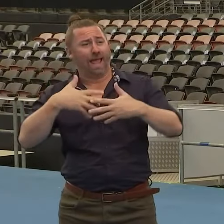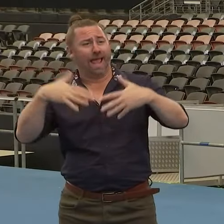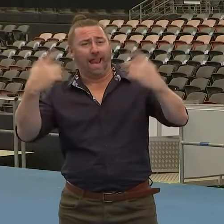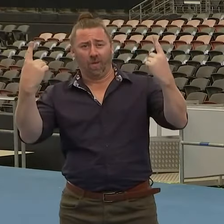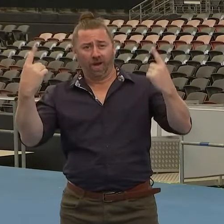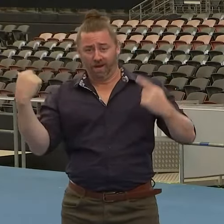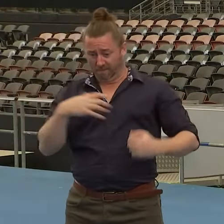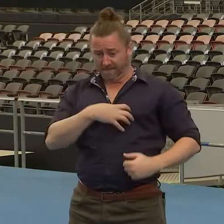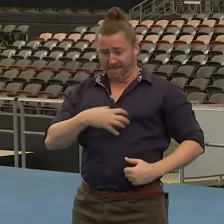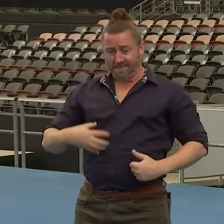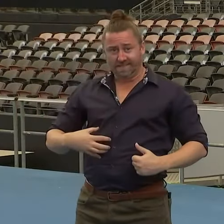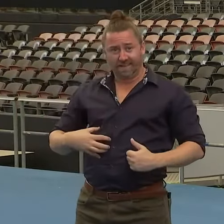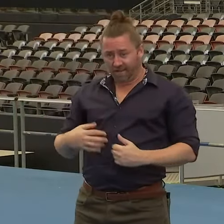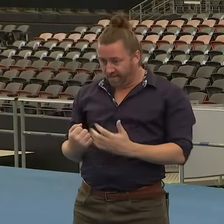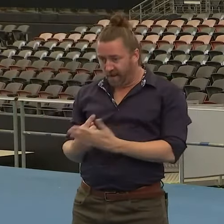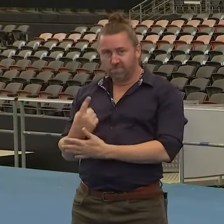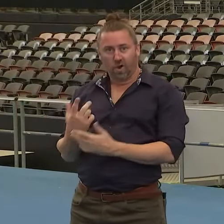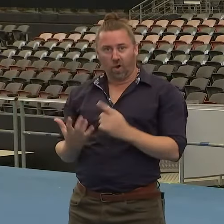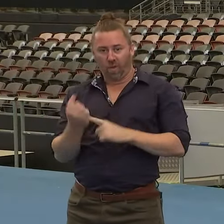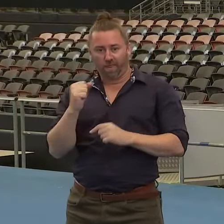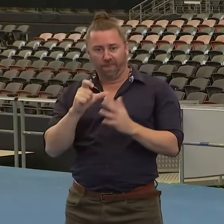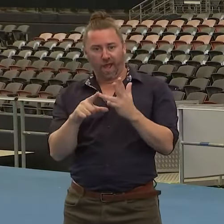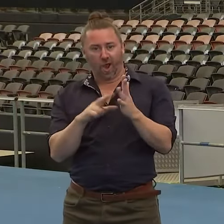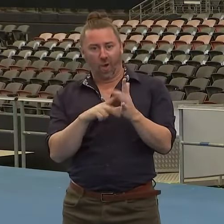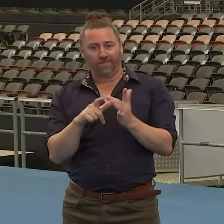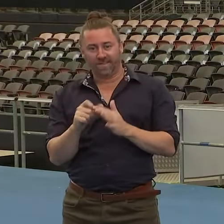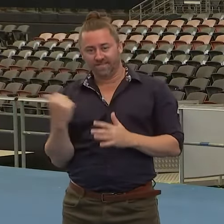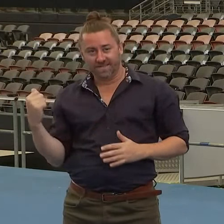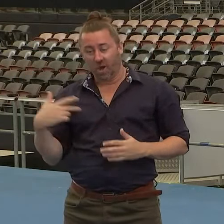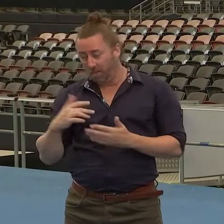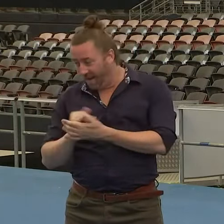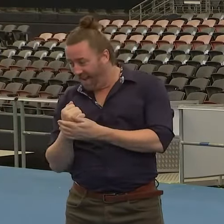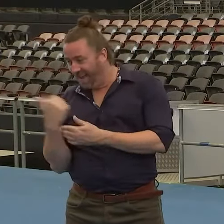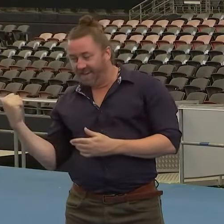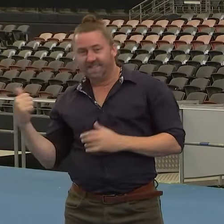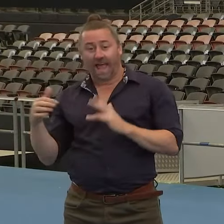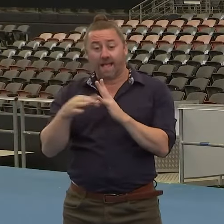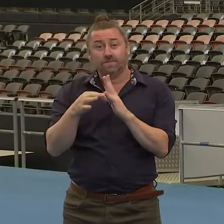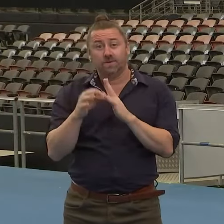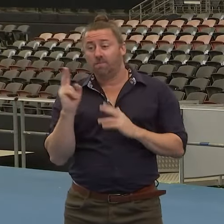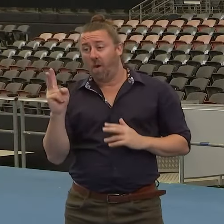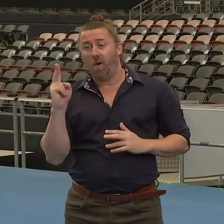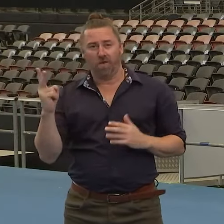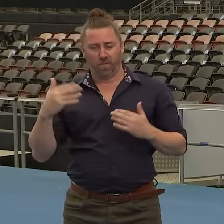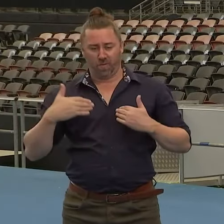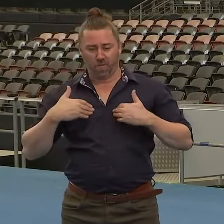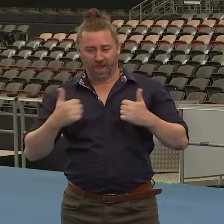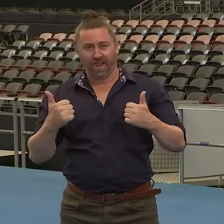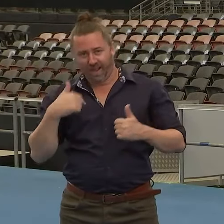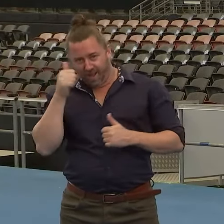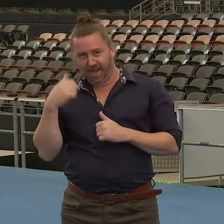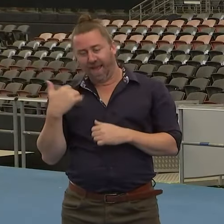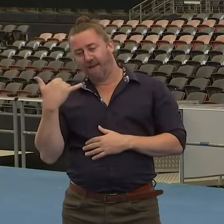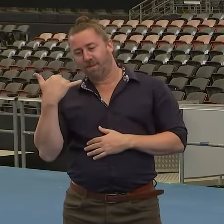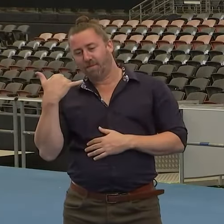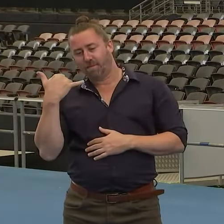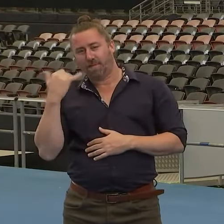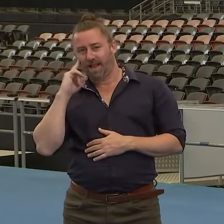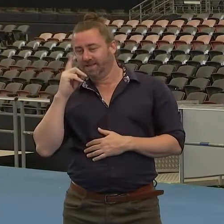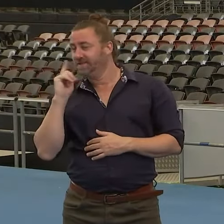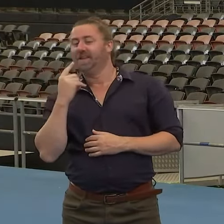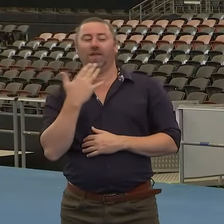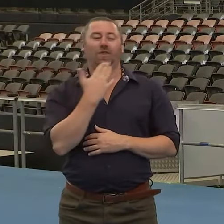in any walk of life. And I'm just very glad that Grace and her husband have had a good recovery. So we had a good chat last night on the phone.